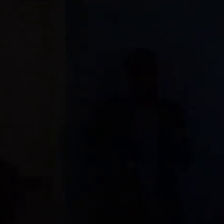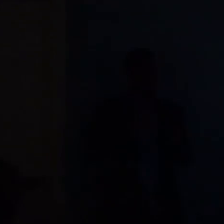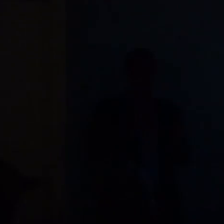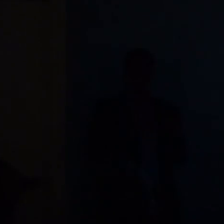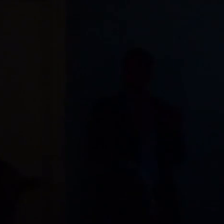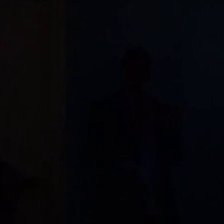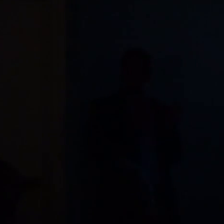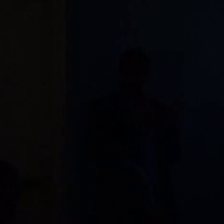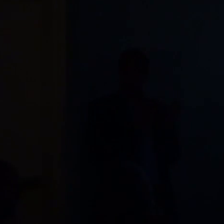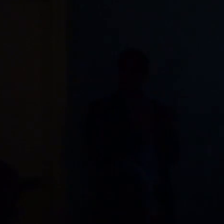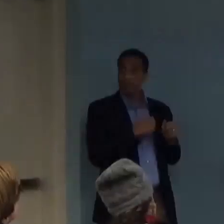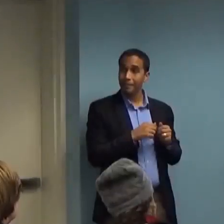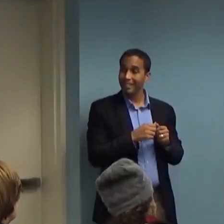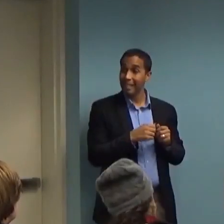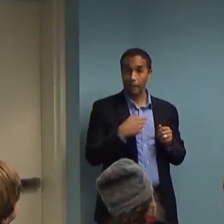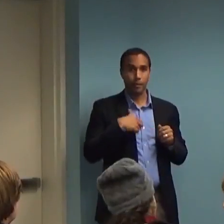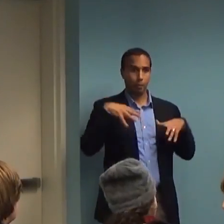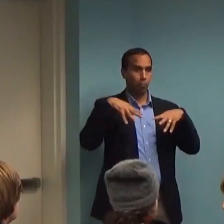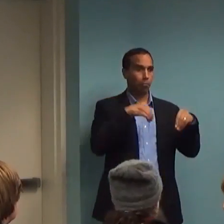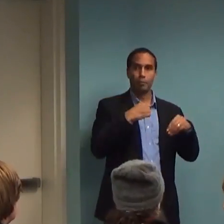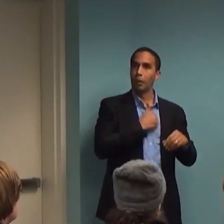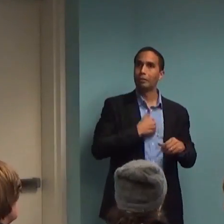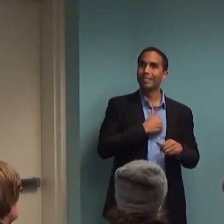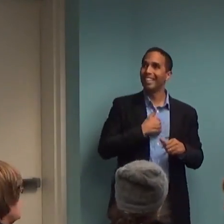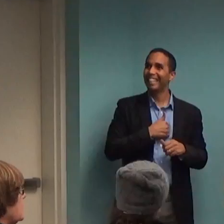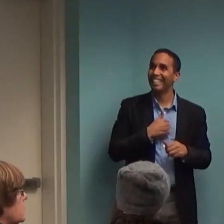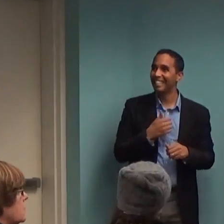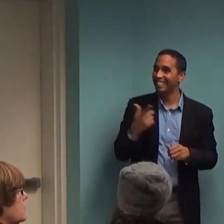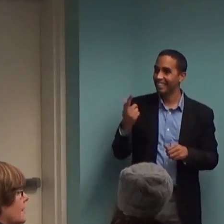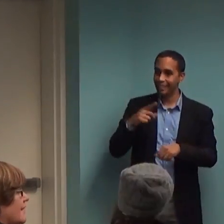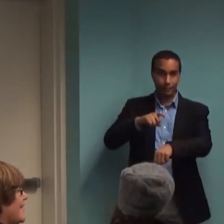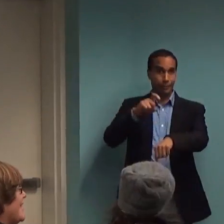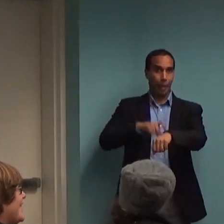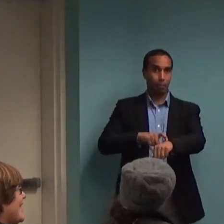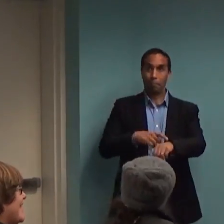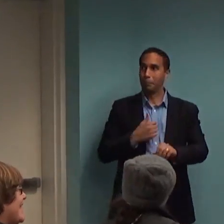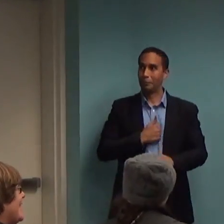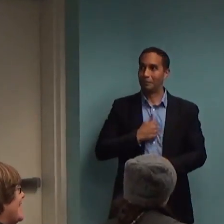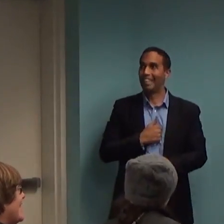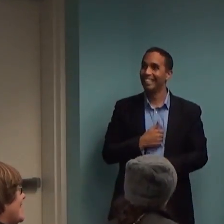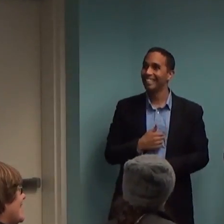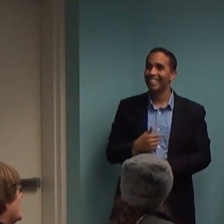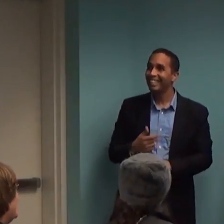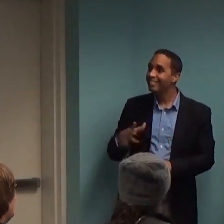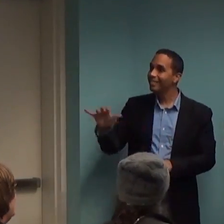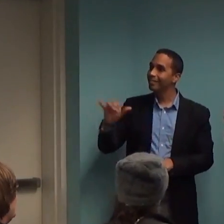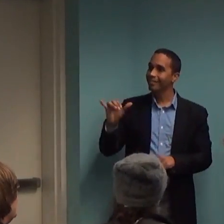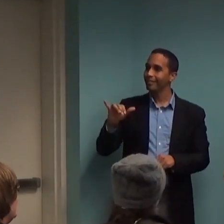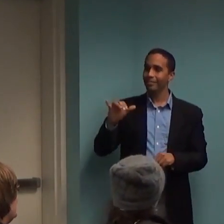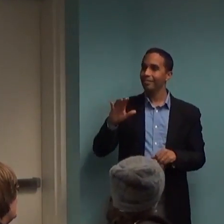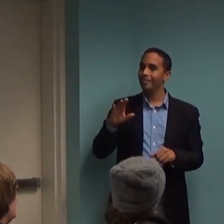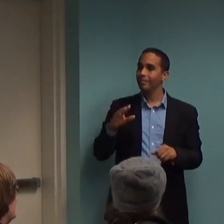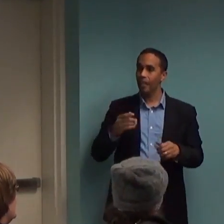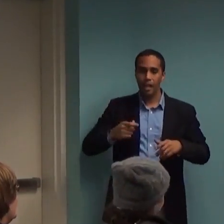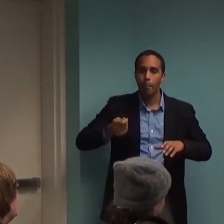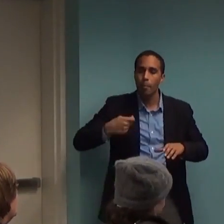and... Oh, that's okay. No. I guess we're running out of time. It's like at a buffet or a banquet. Oh, sign the leader, you know?